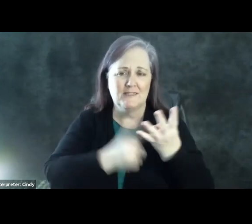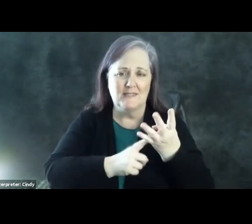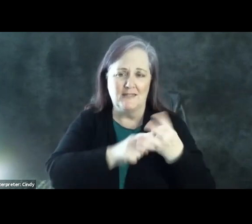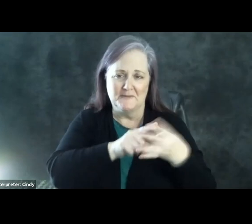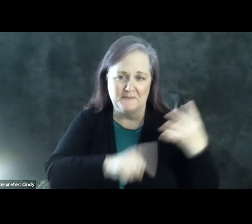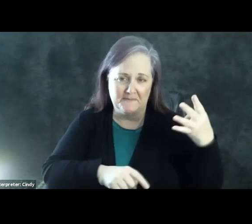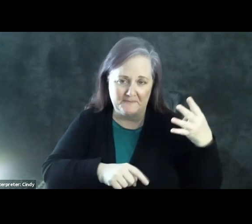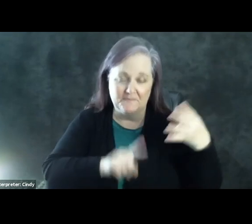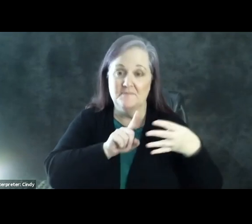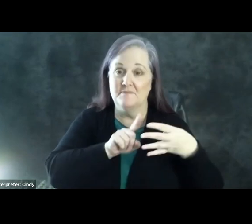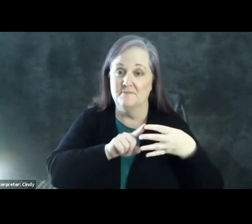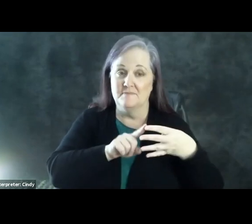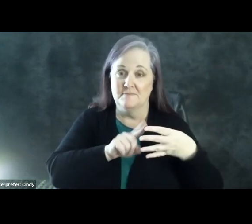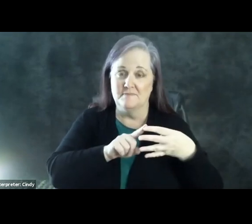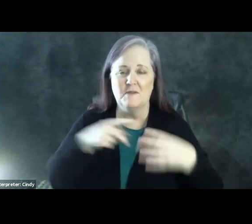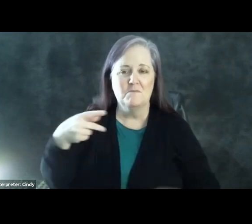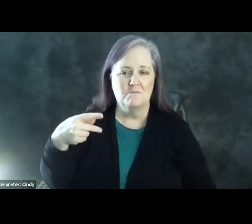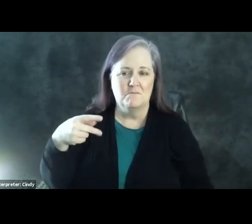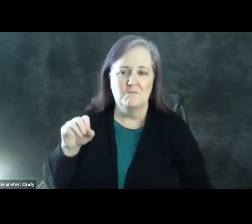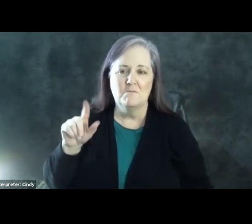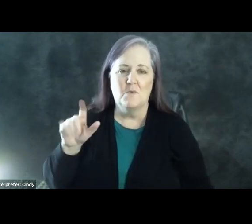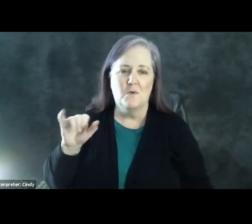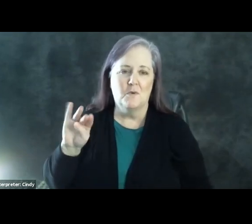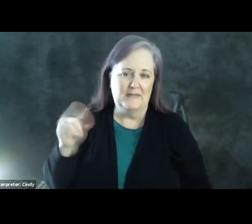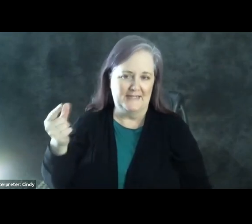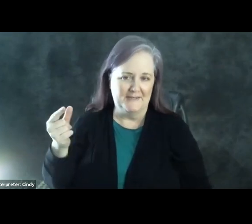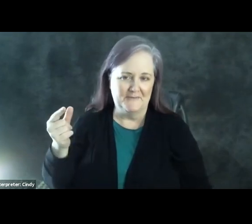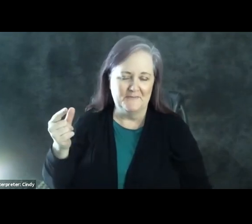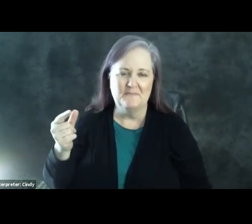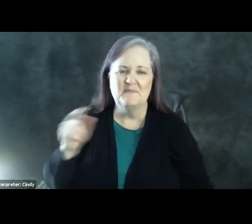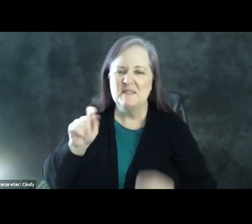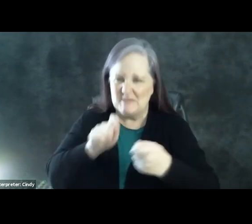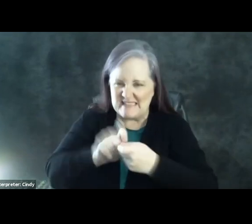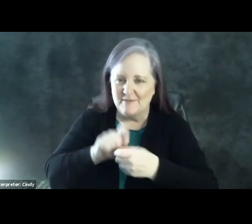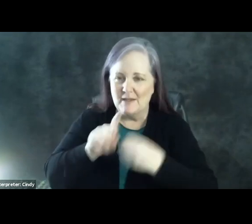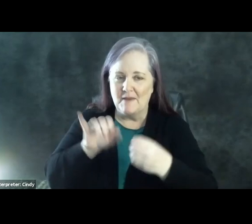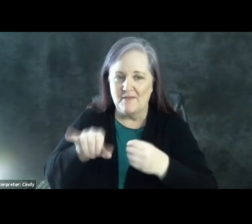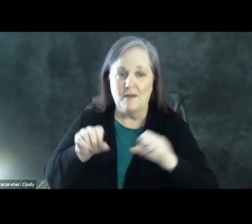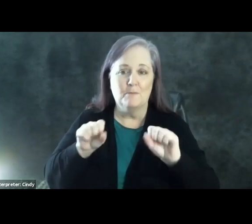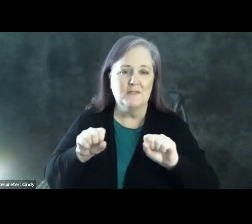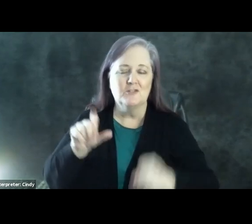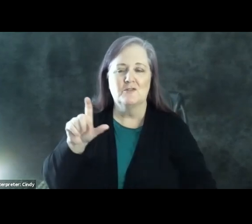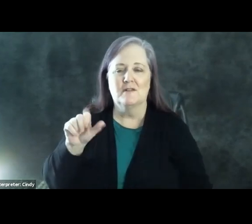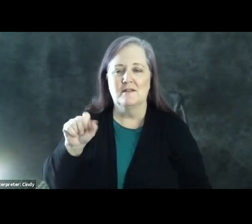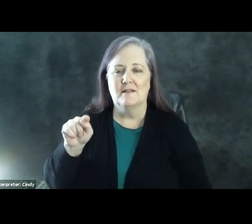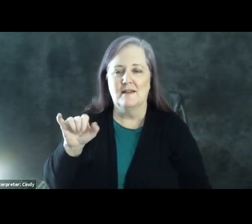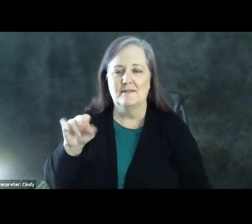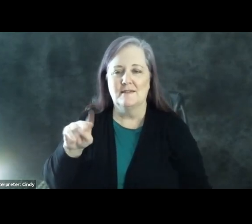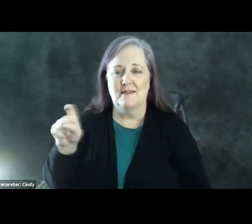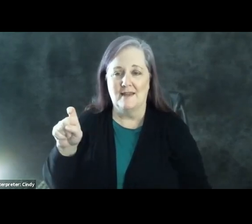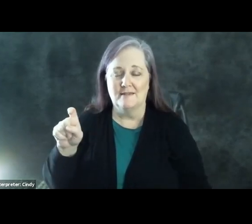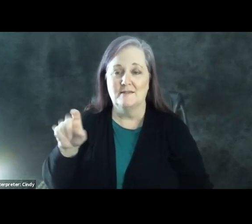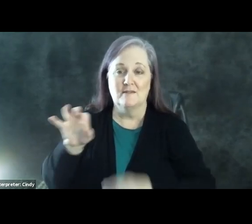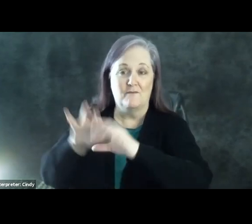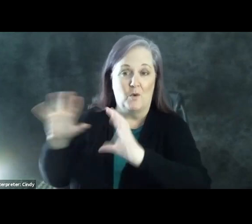The first will be polling. So I'm going to talk more specifically about polling the potential Latinx electorate, you know, would-be voters.